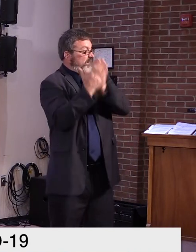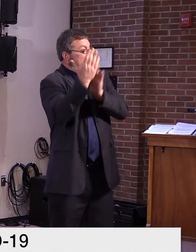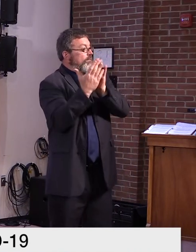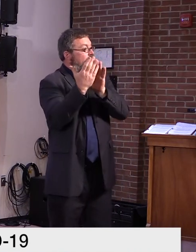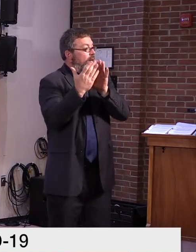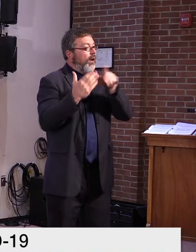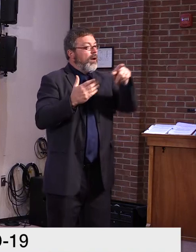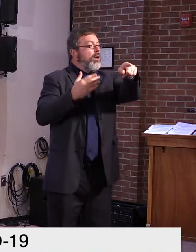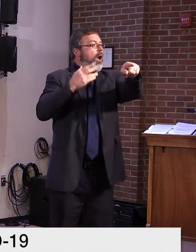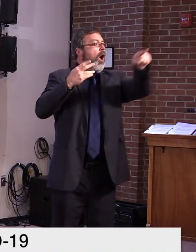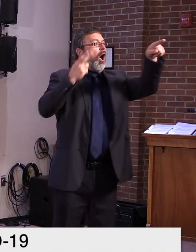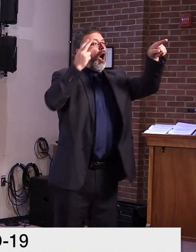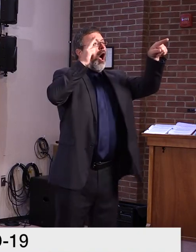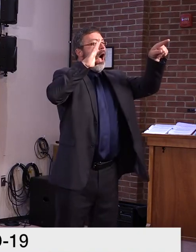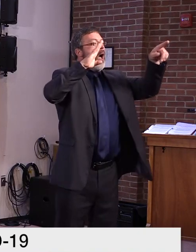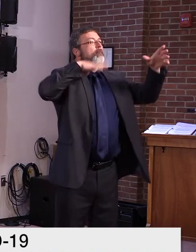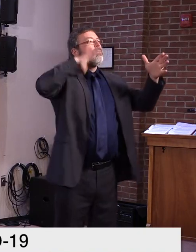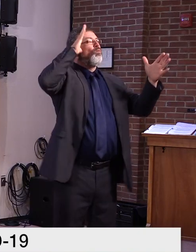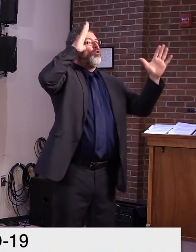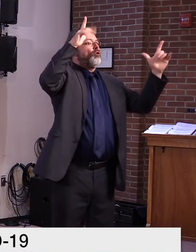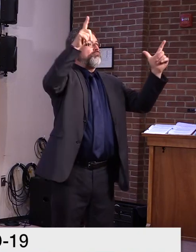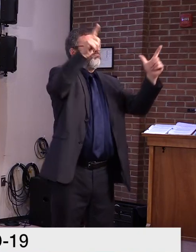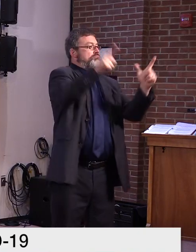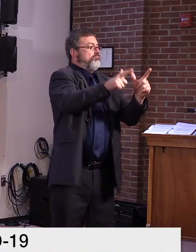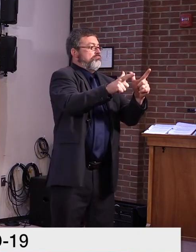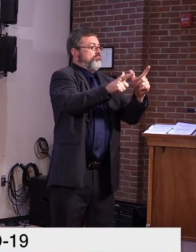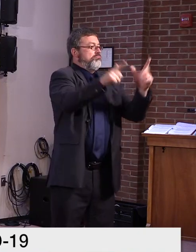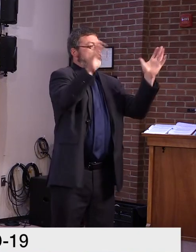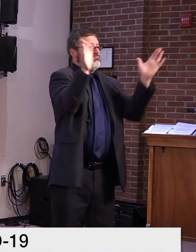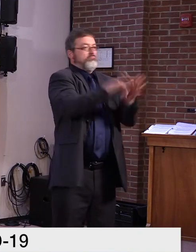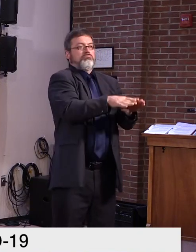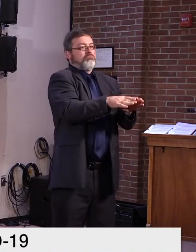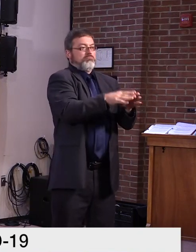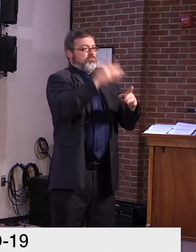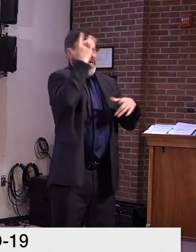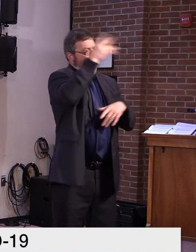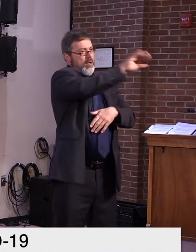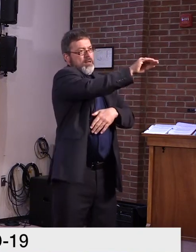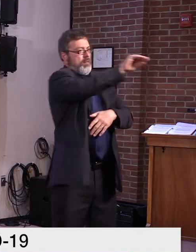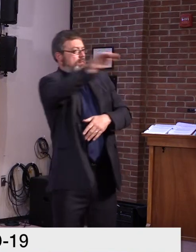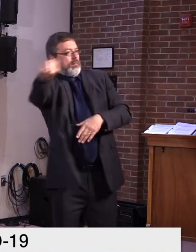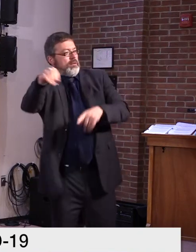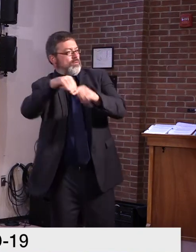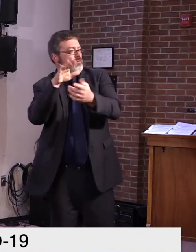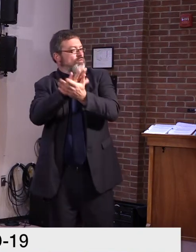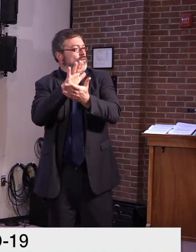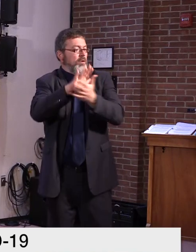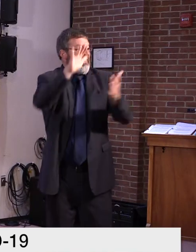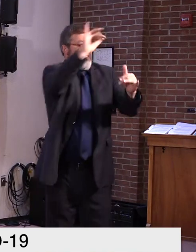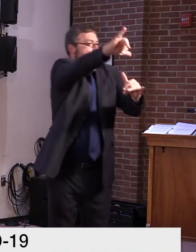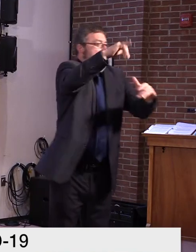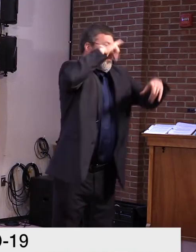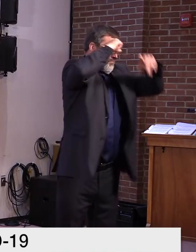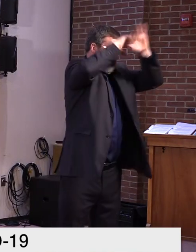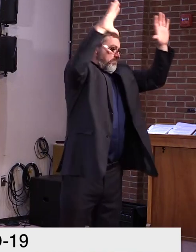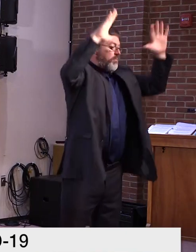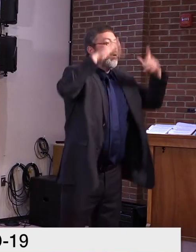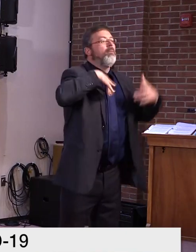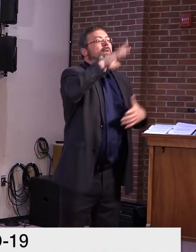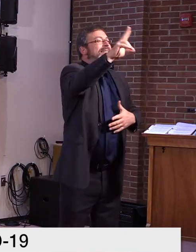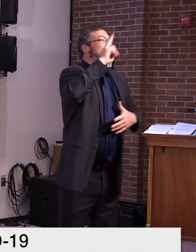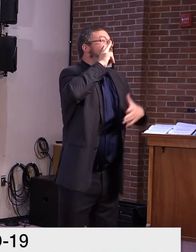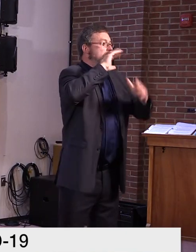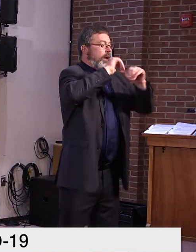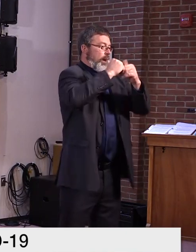programs. Uh, but we'll, we'll see, uh, we'll see that in the next few weeks of where we're going and the need and